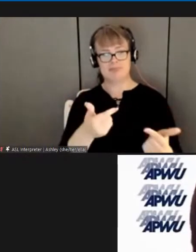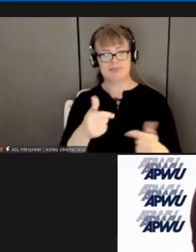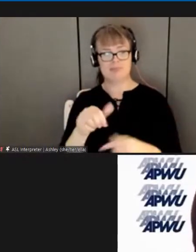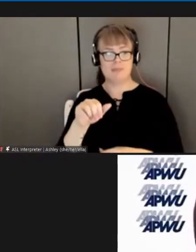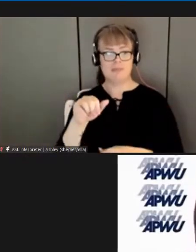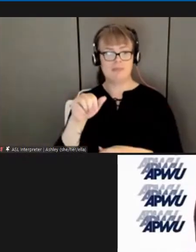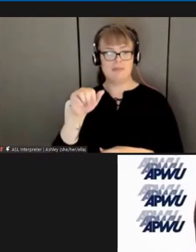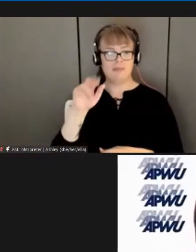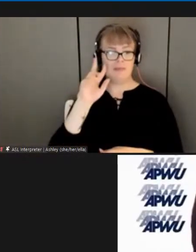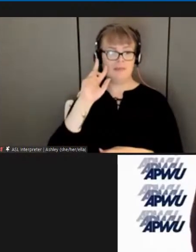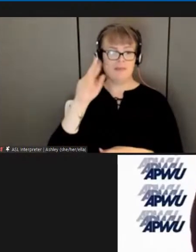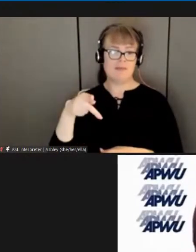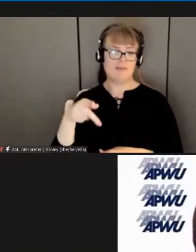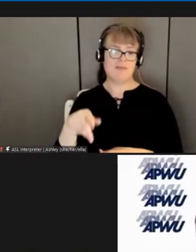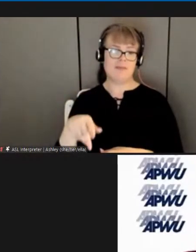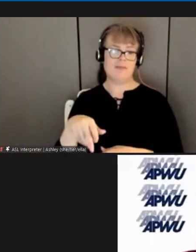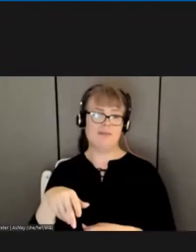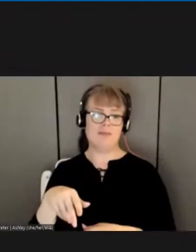remarks